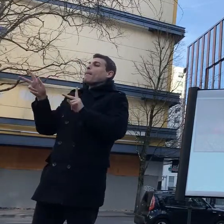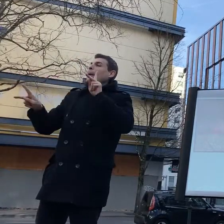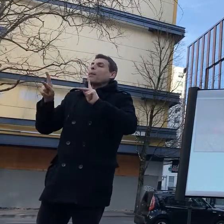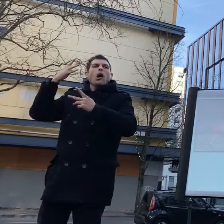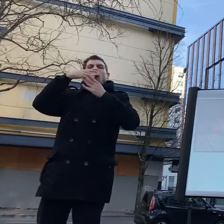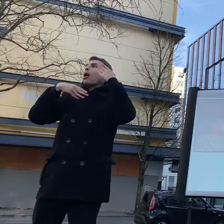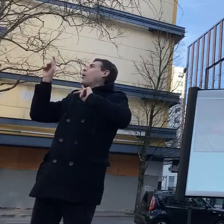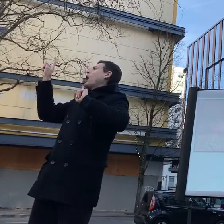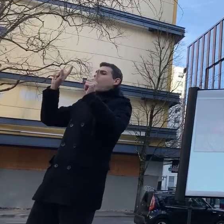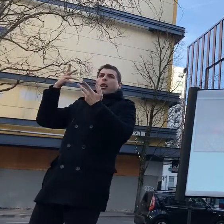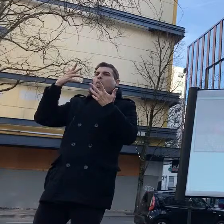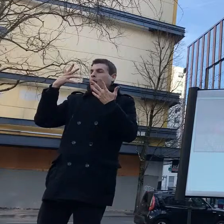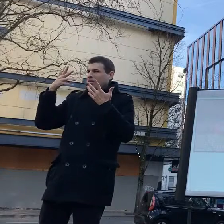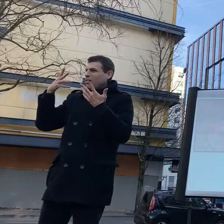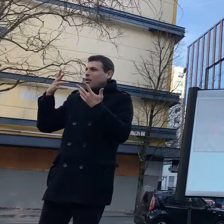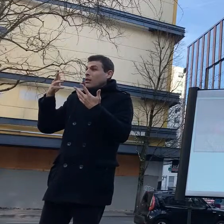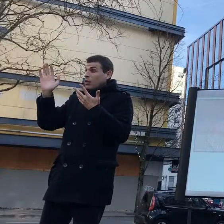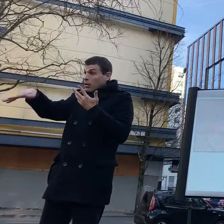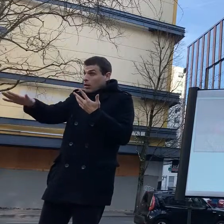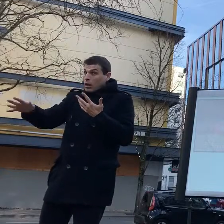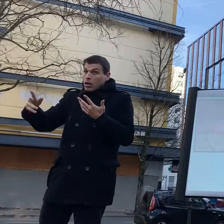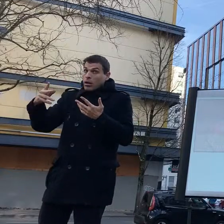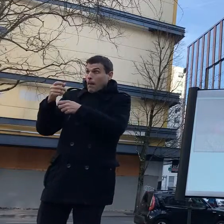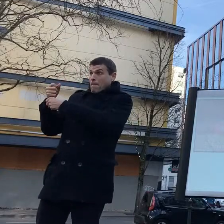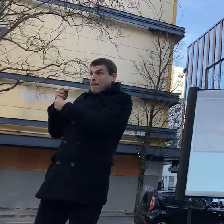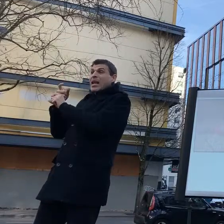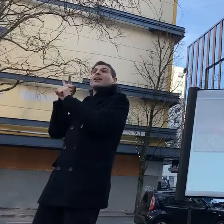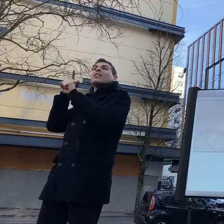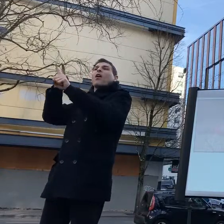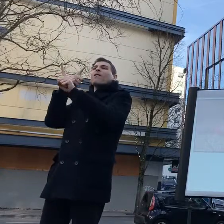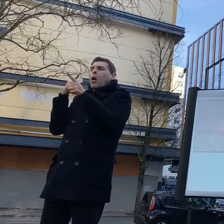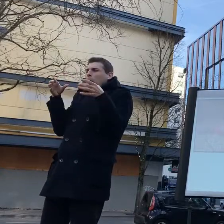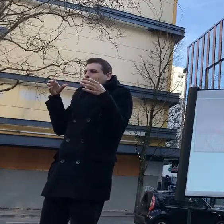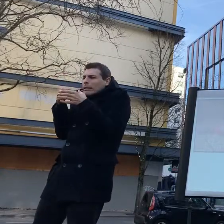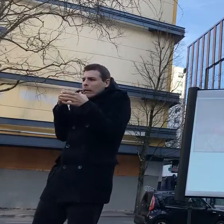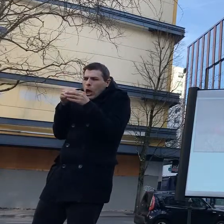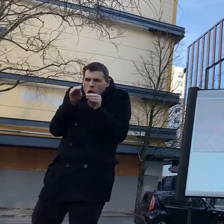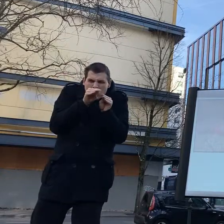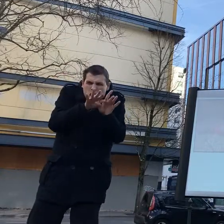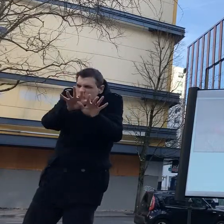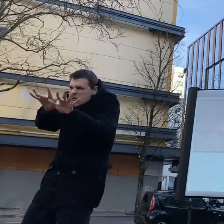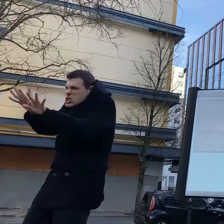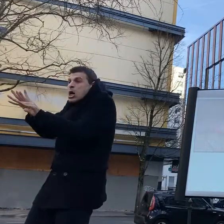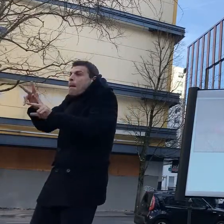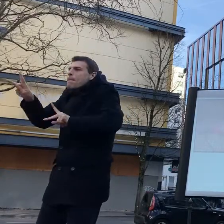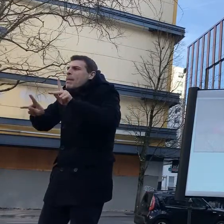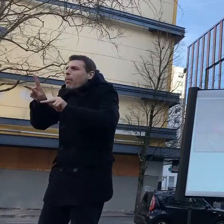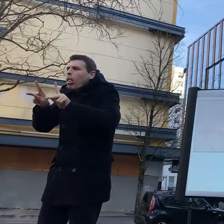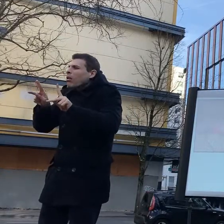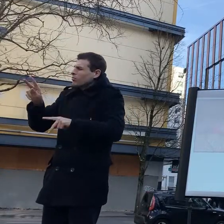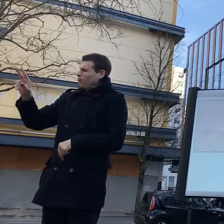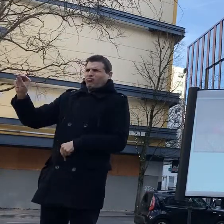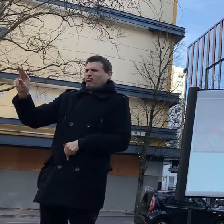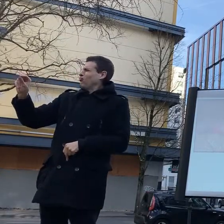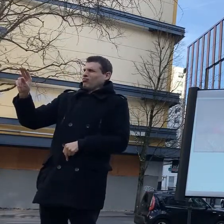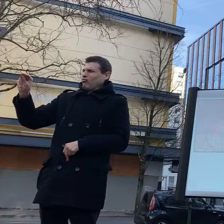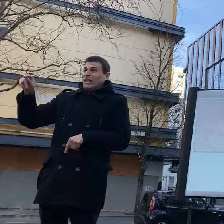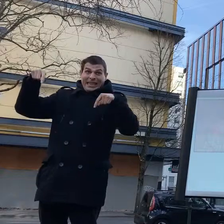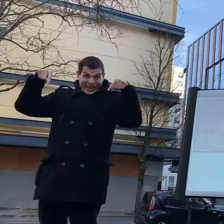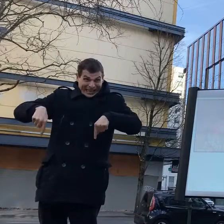and so here we'll see a very quick deployment of how uh dhs yes is using this uh